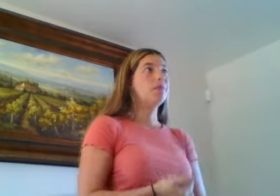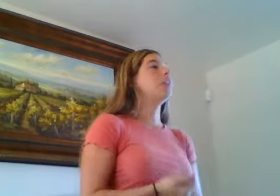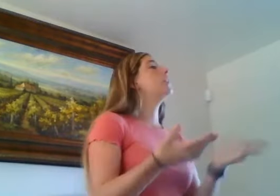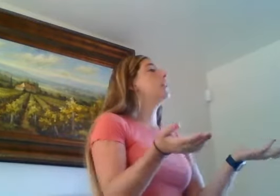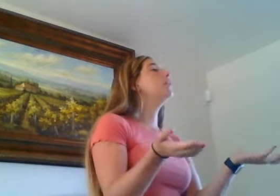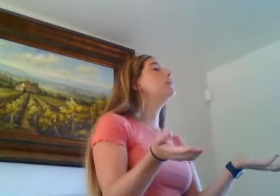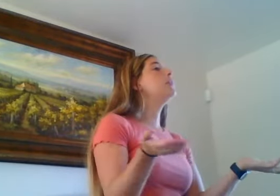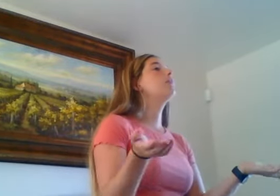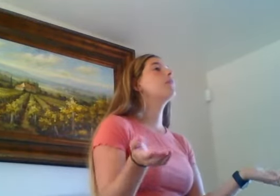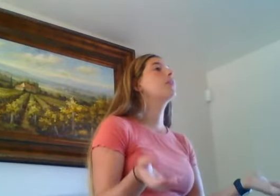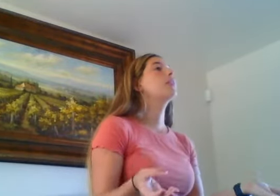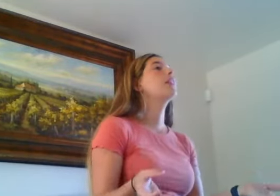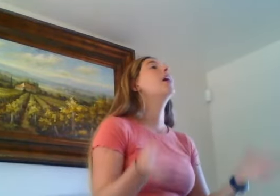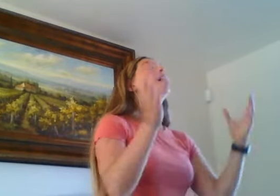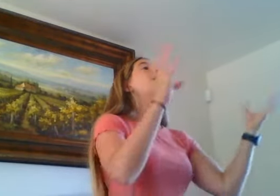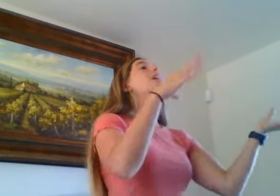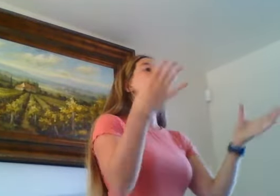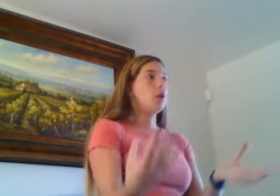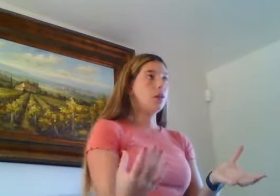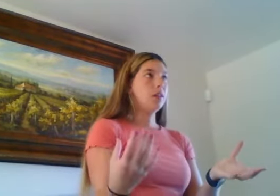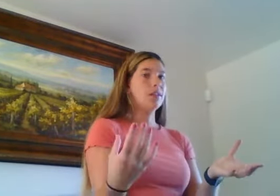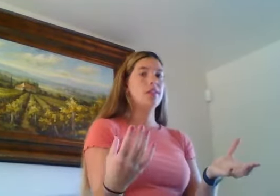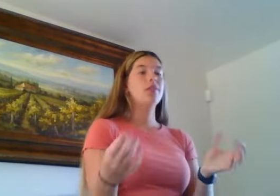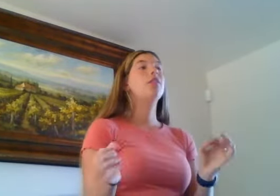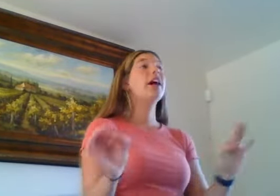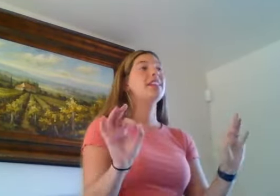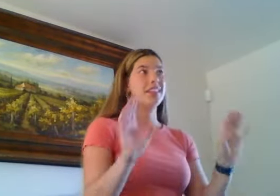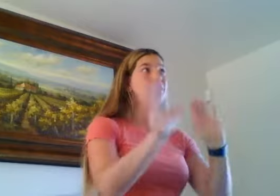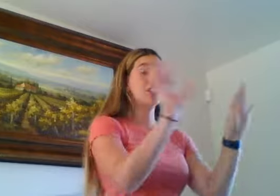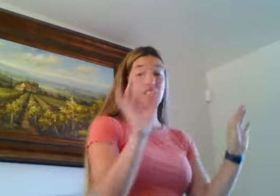can you say it with me? Table. Great, that was good.